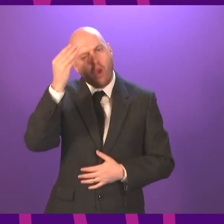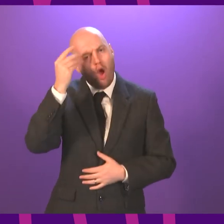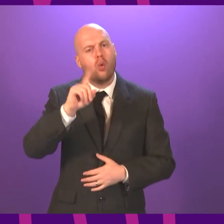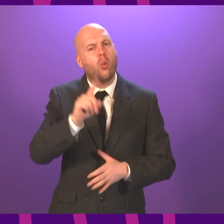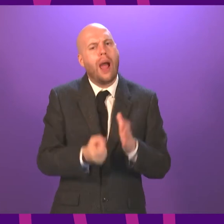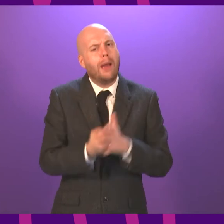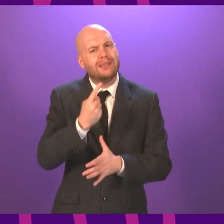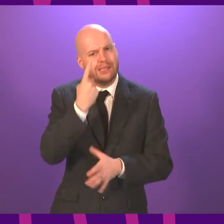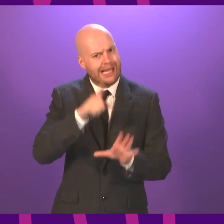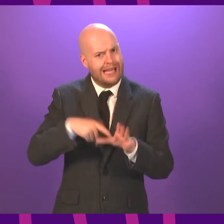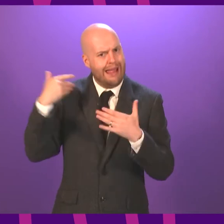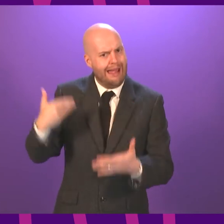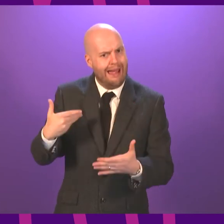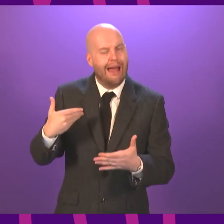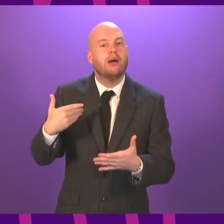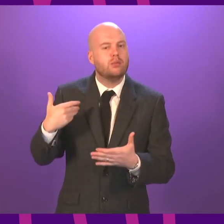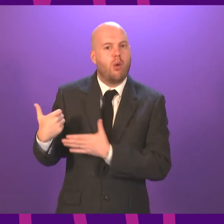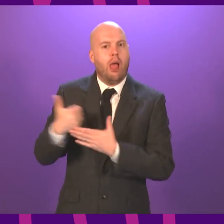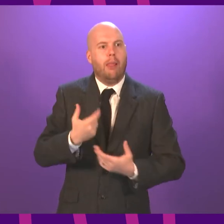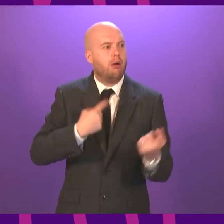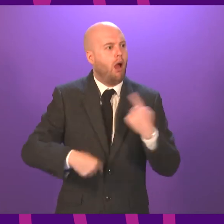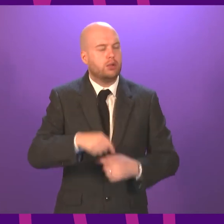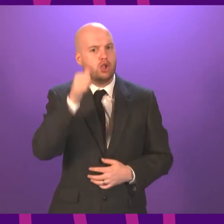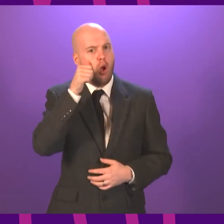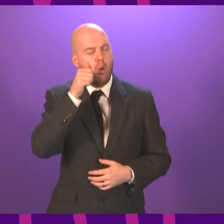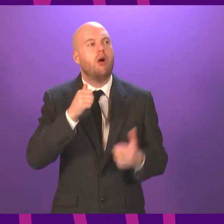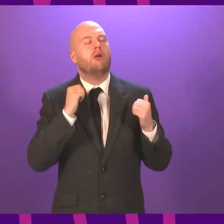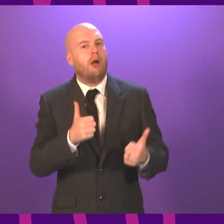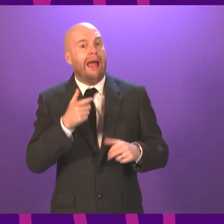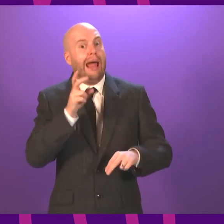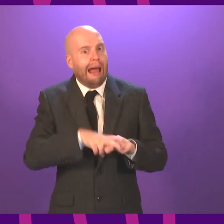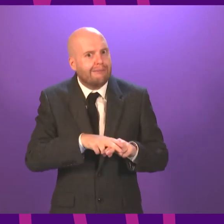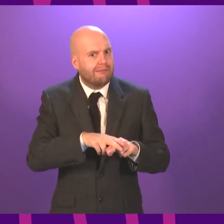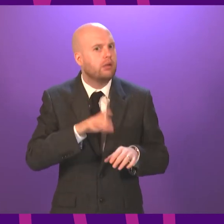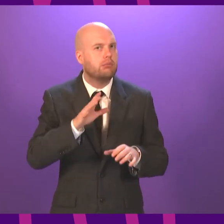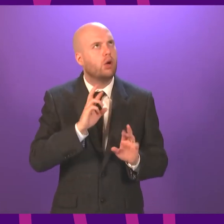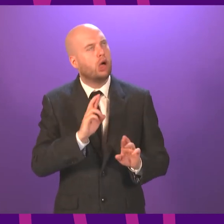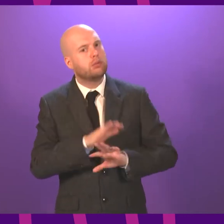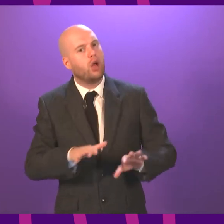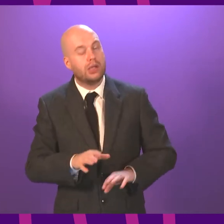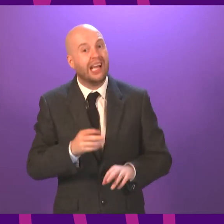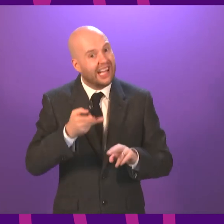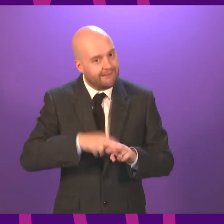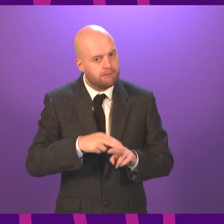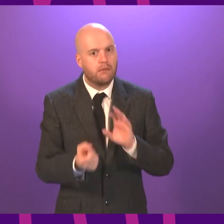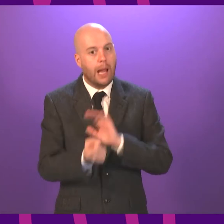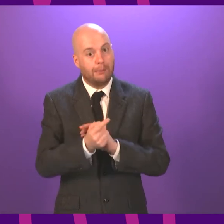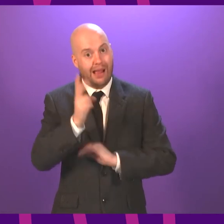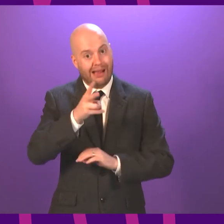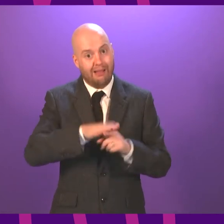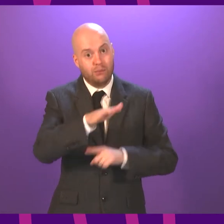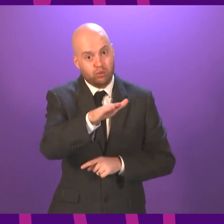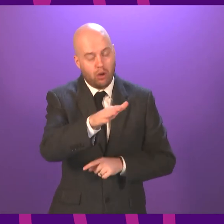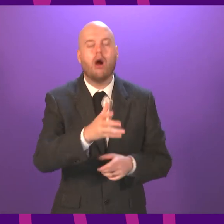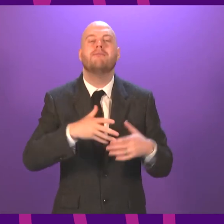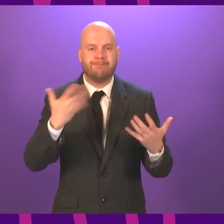hopefully future generations to use, because hopefully none of us will have to deal with another pandemic. But all of these things are important, and I haven't and I won't